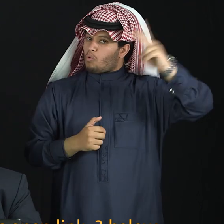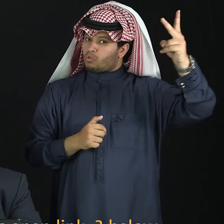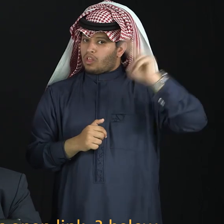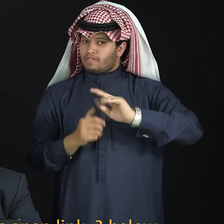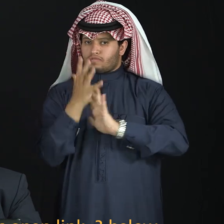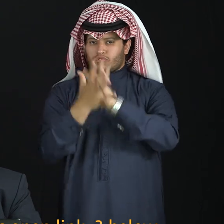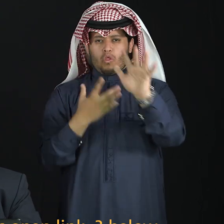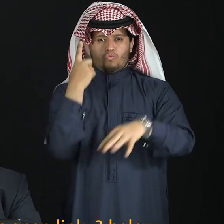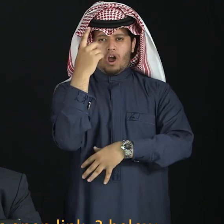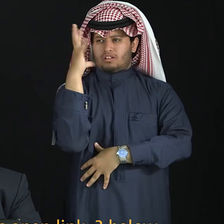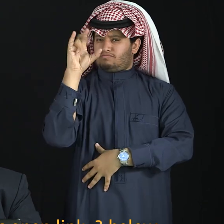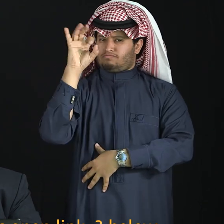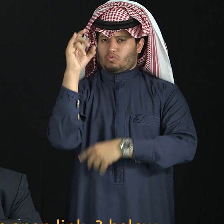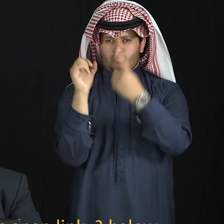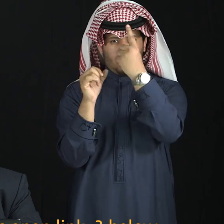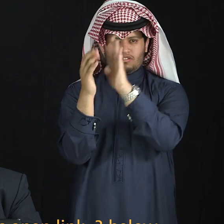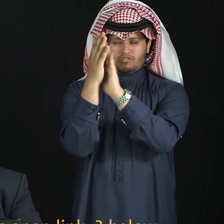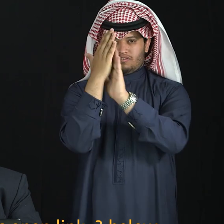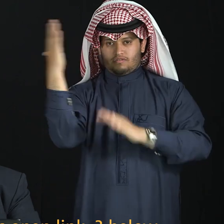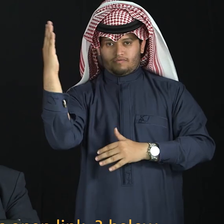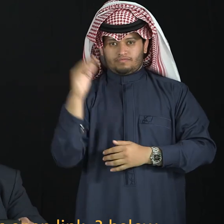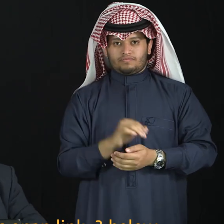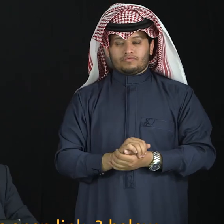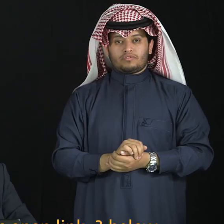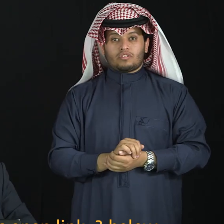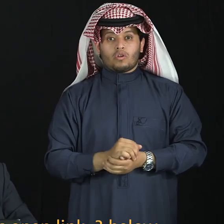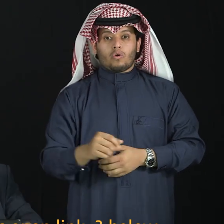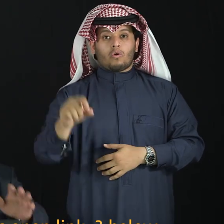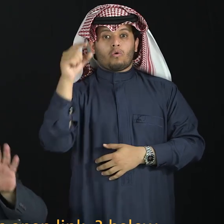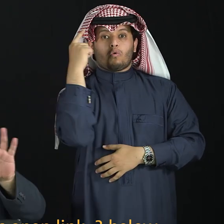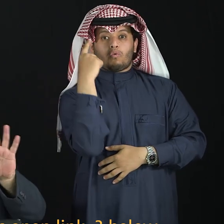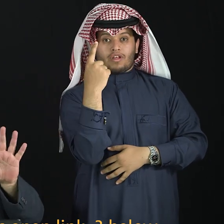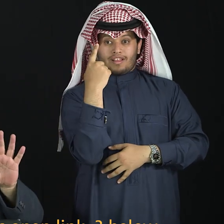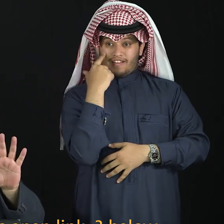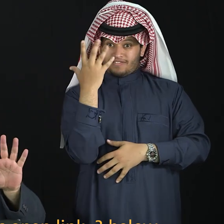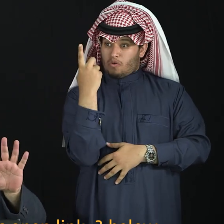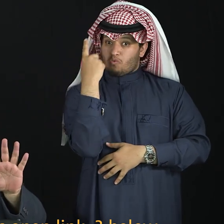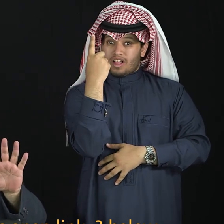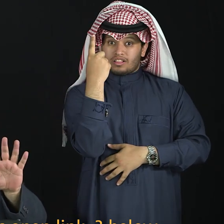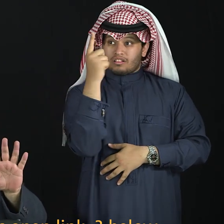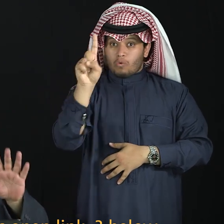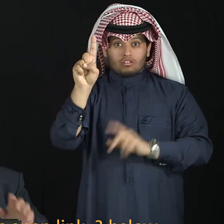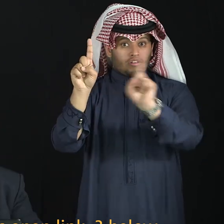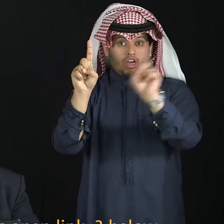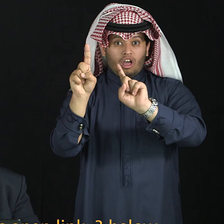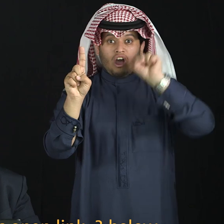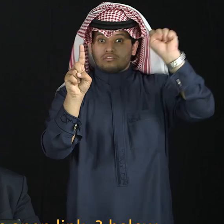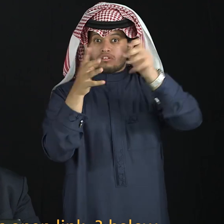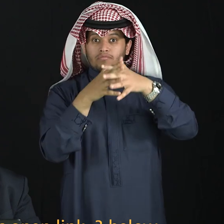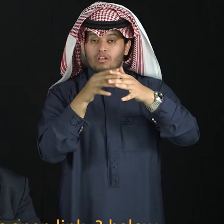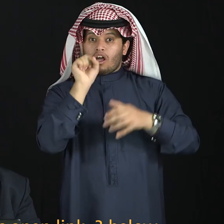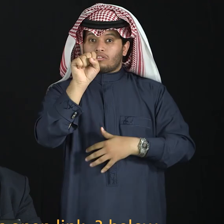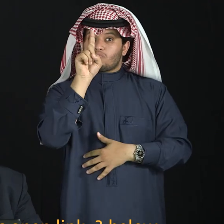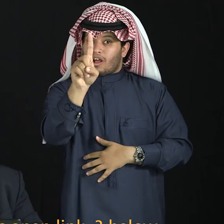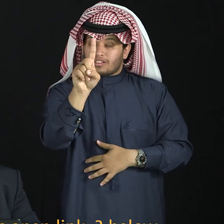language, differs from the British sign language. We use only one hand. For example, this is not 10. Yeah, 10 is going to be